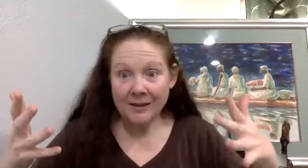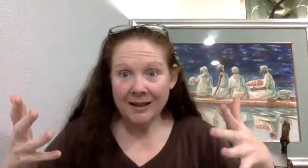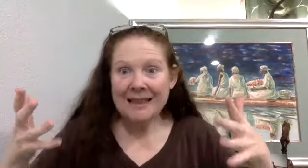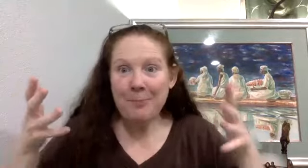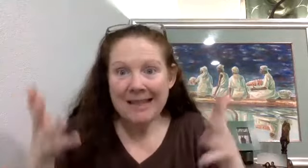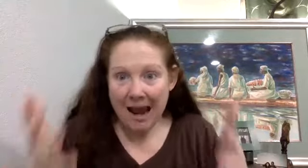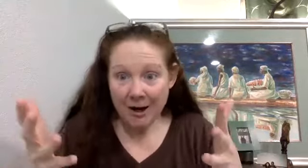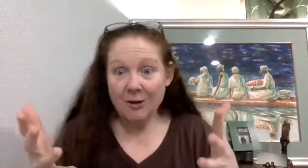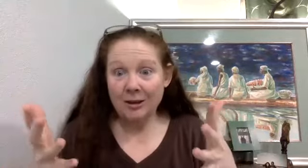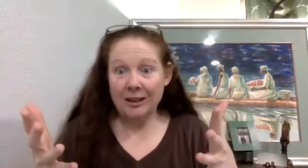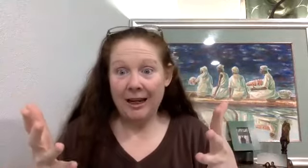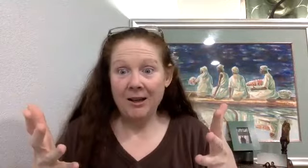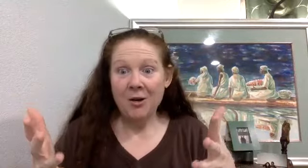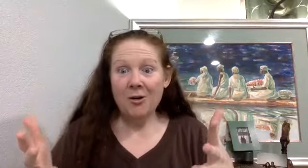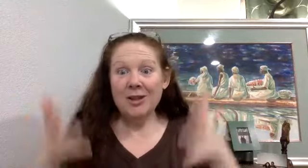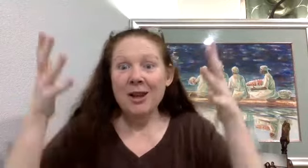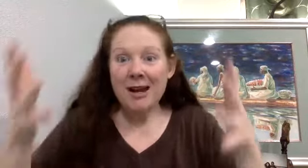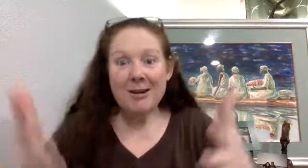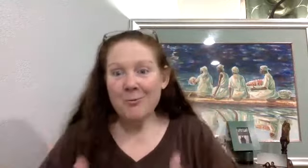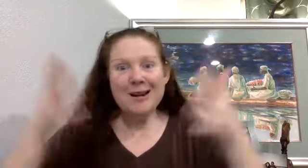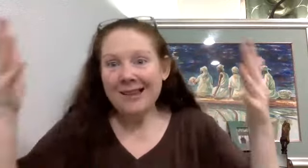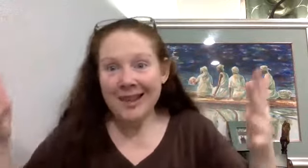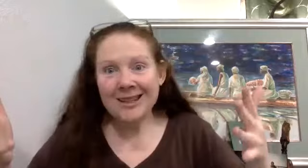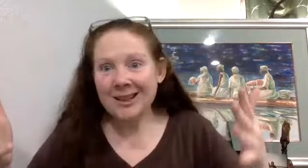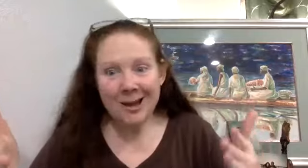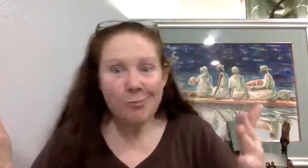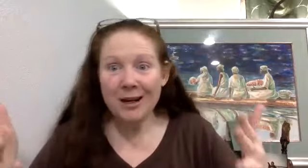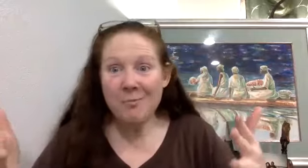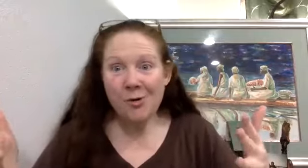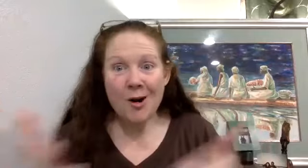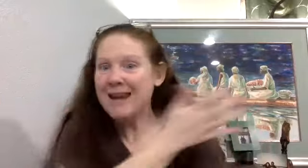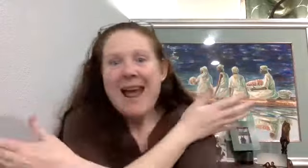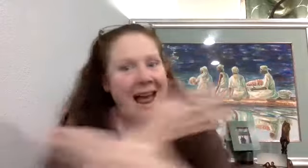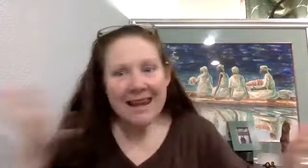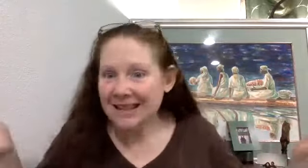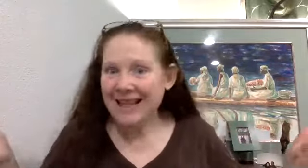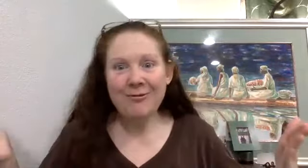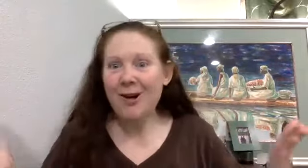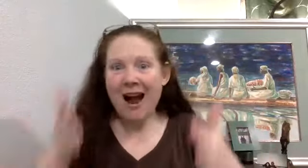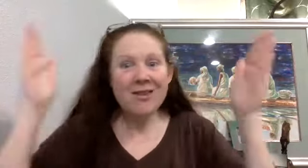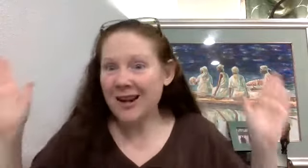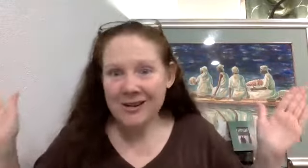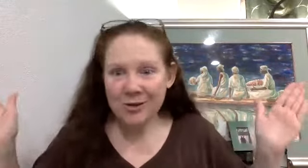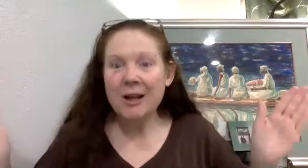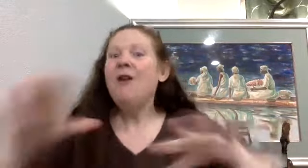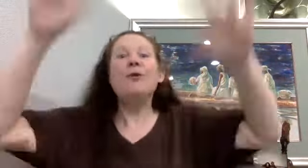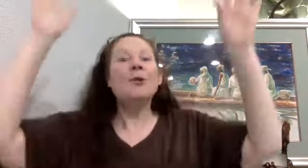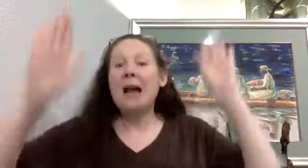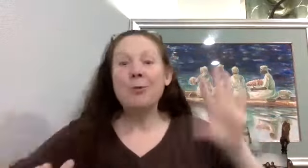spectacularly with, we're not leading the globe anymore. In any level, either country, for separate